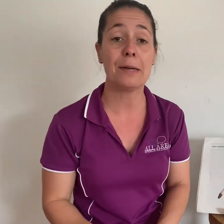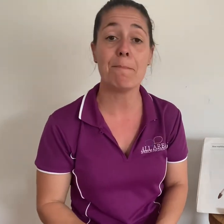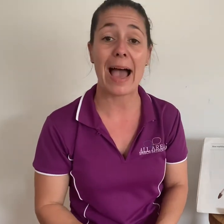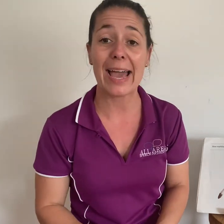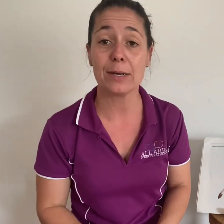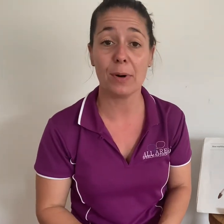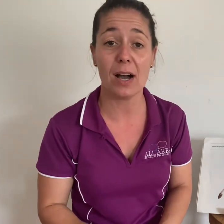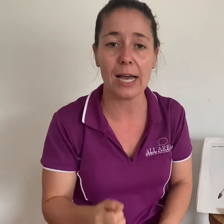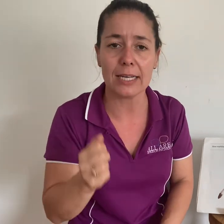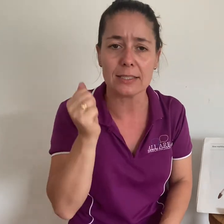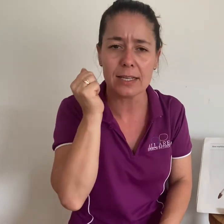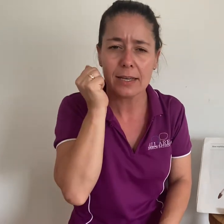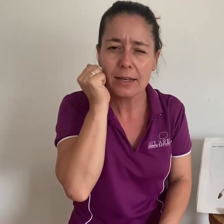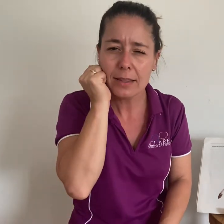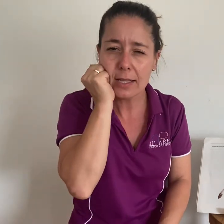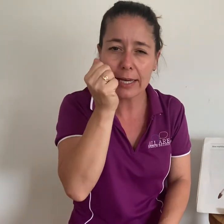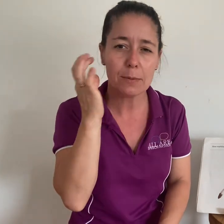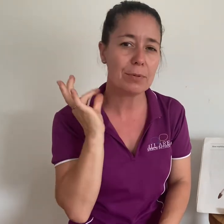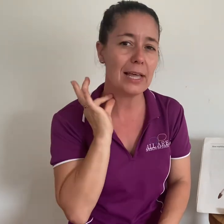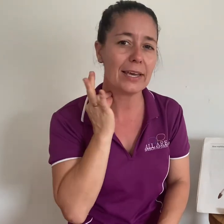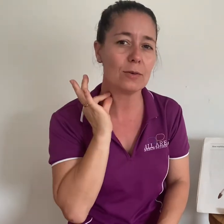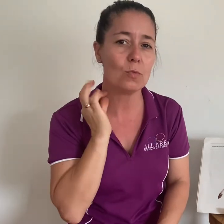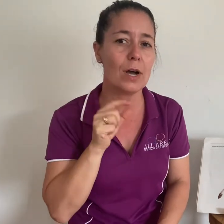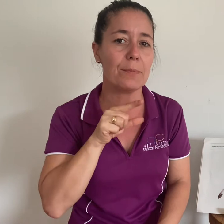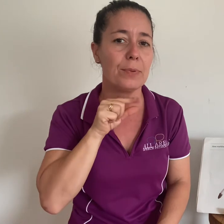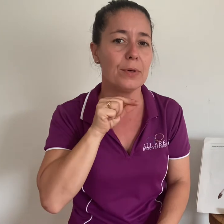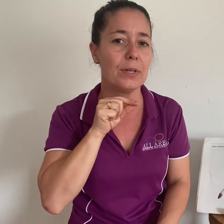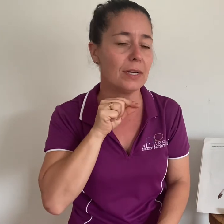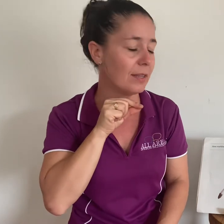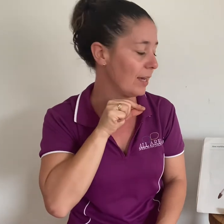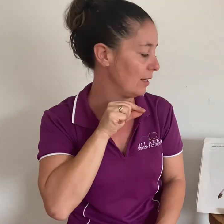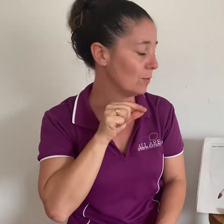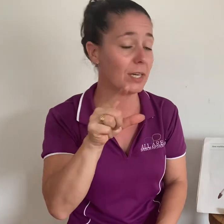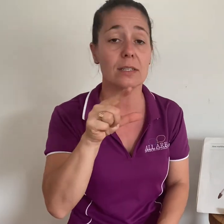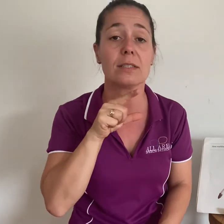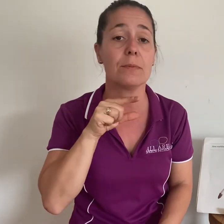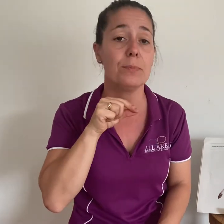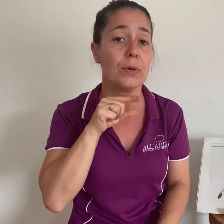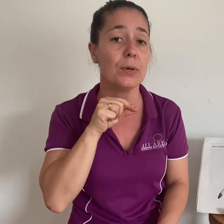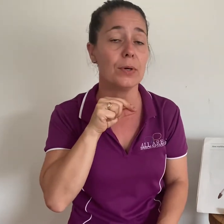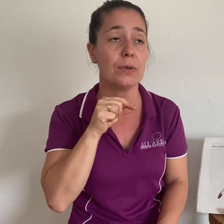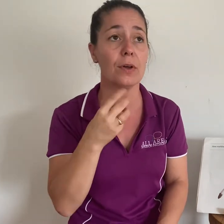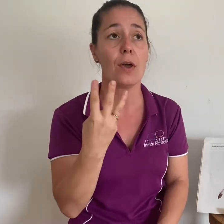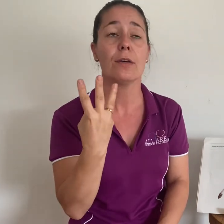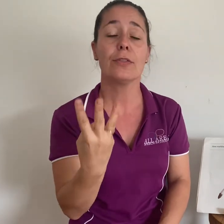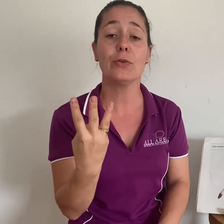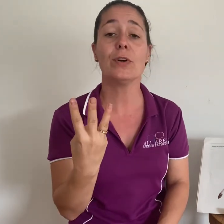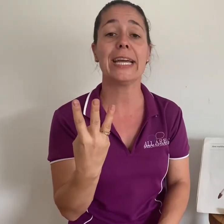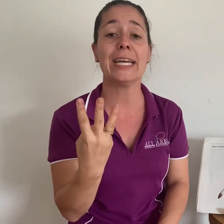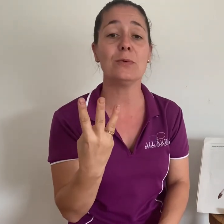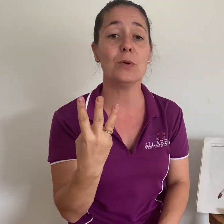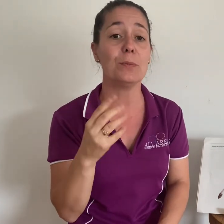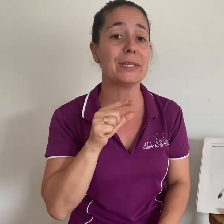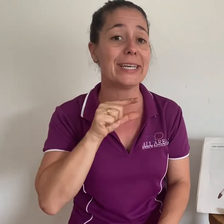magpies they're like a black and white bird aren't they we're gonna sign bird three wobbling